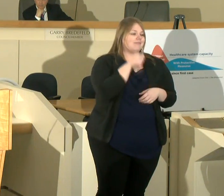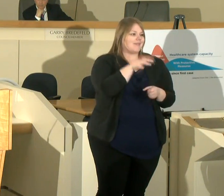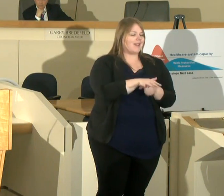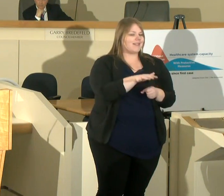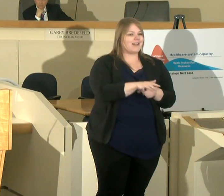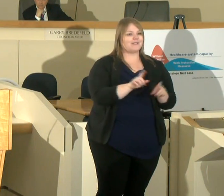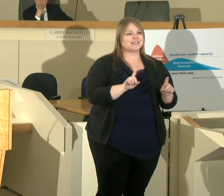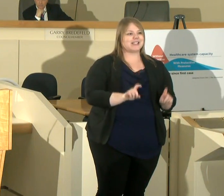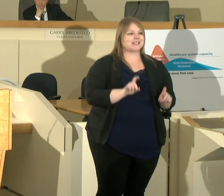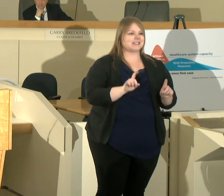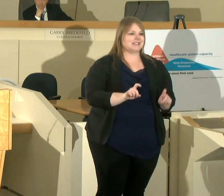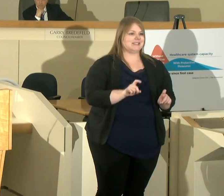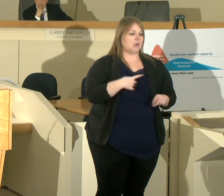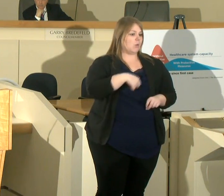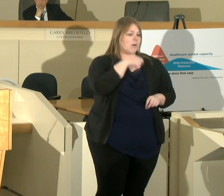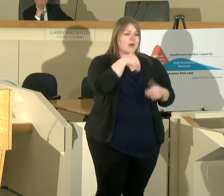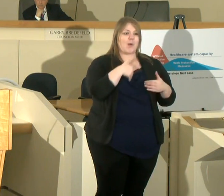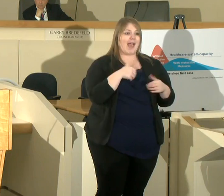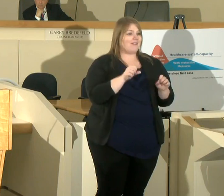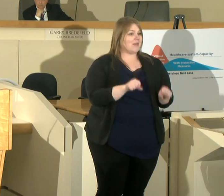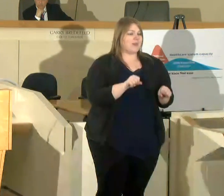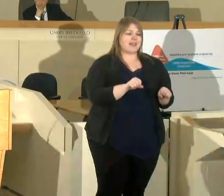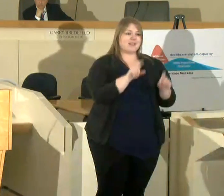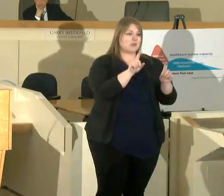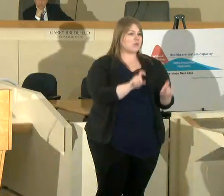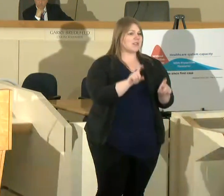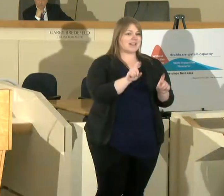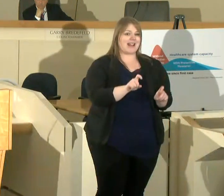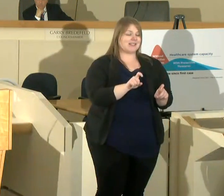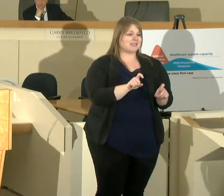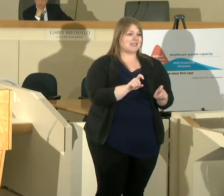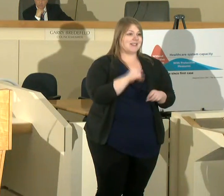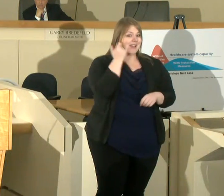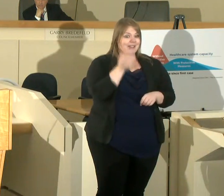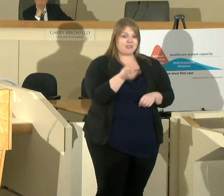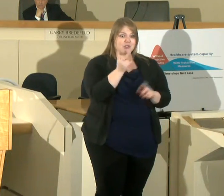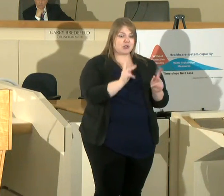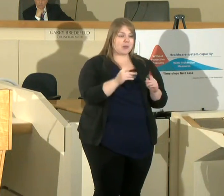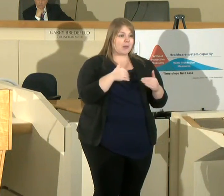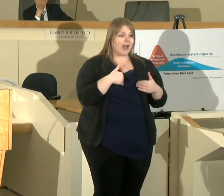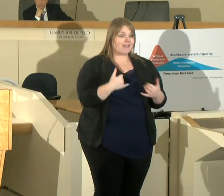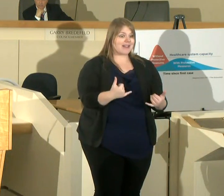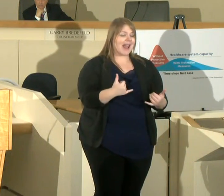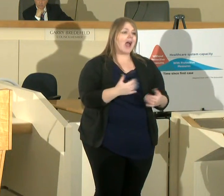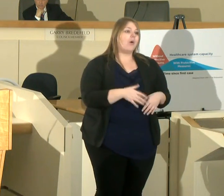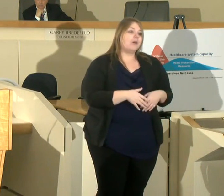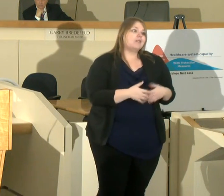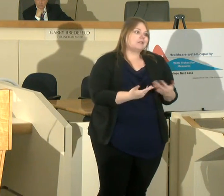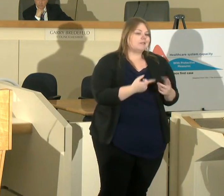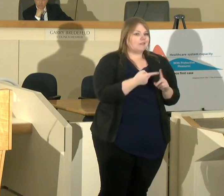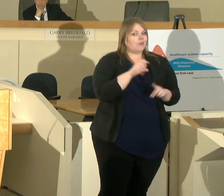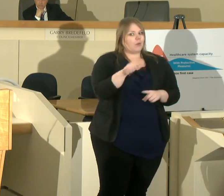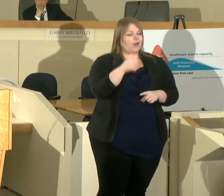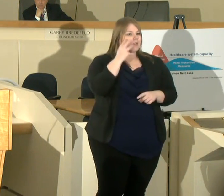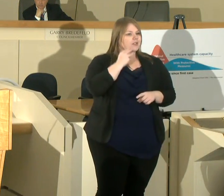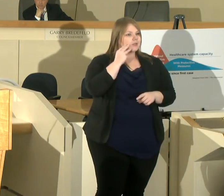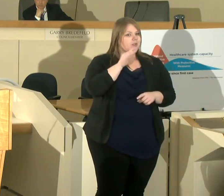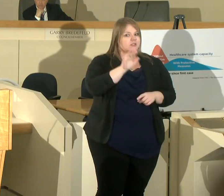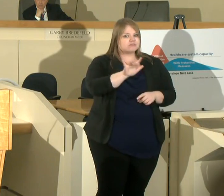that we simply don't have the capability to test so there's only two people out there now there's probably based on other experiences